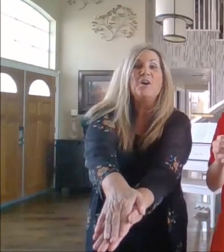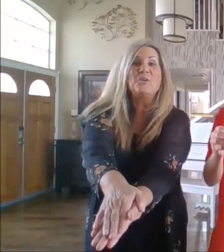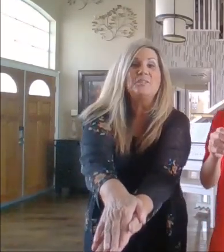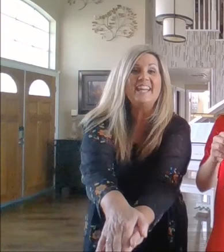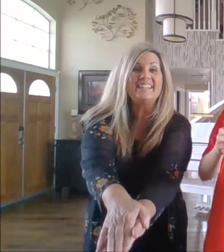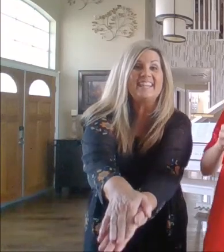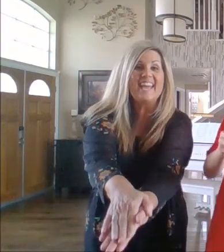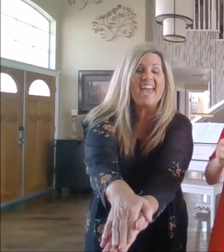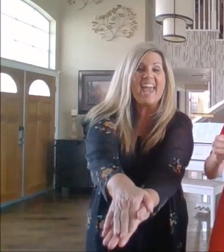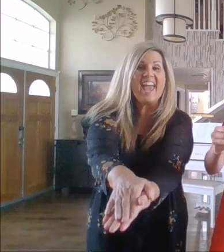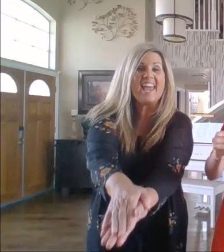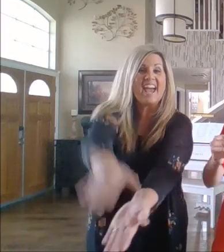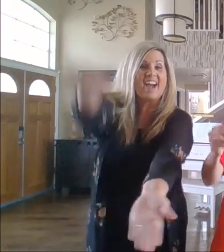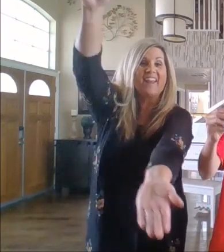Who let the A out?